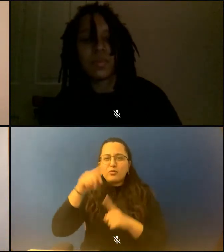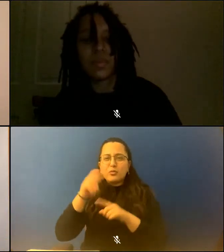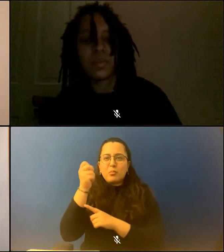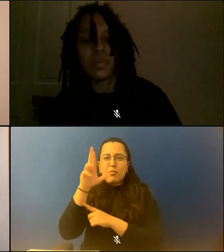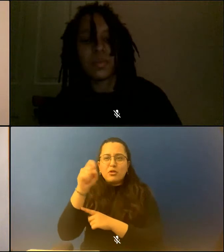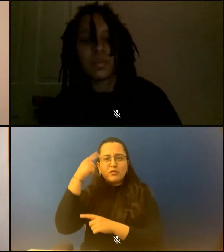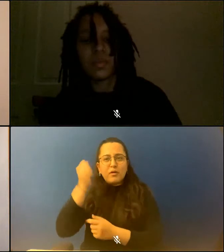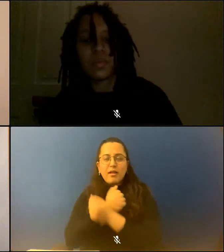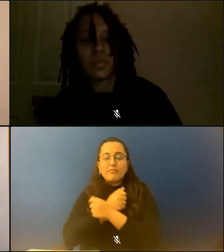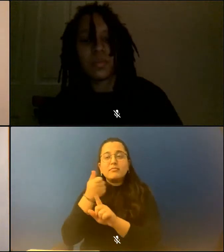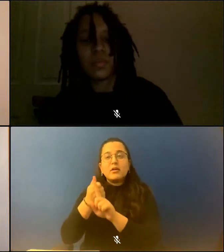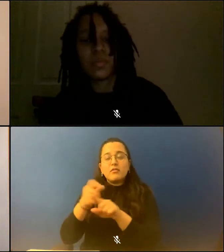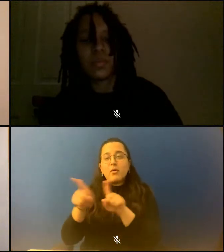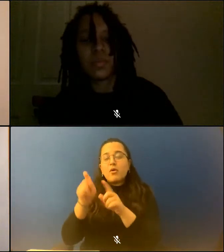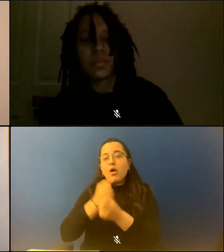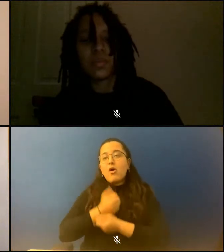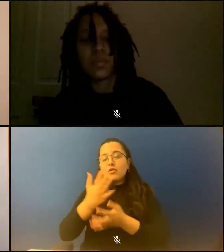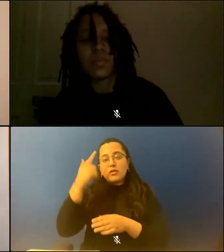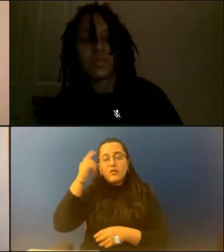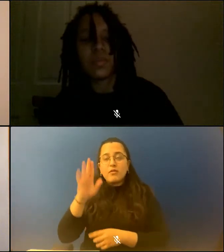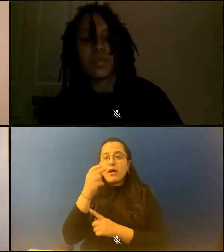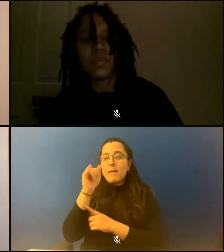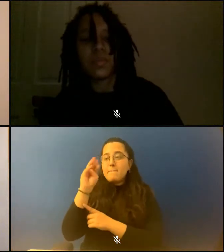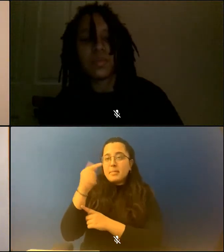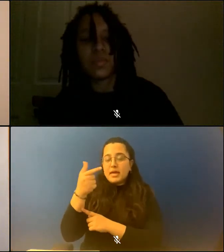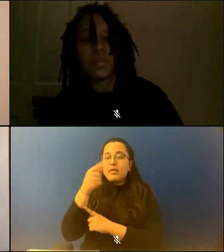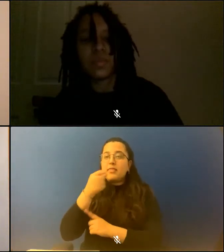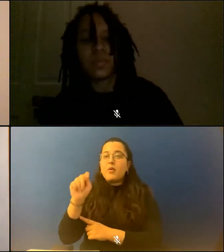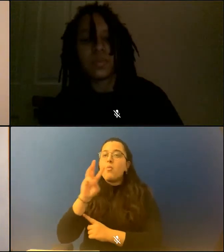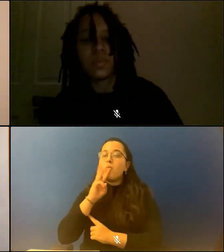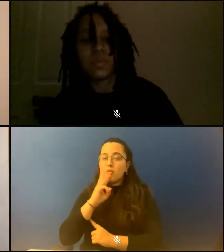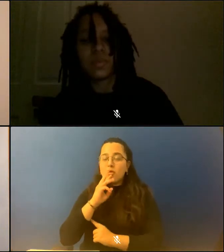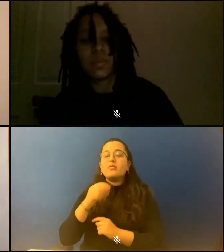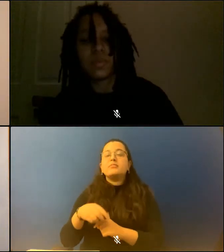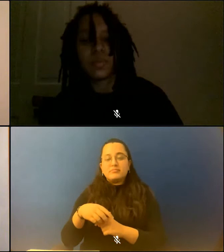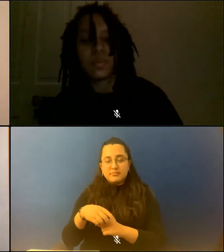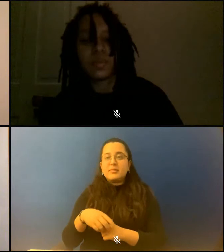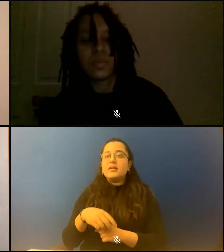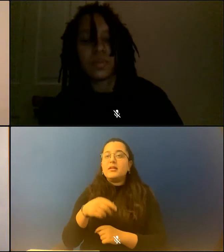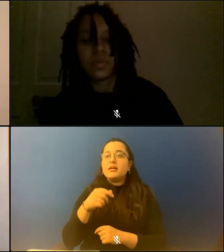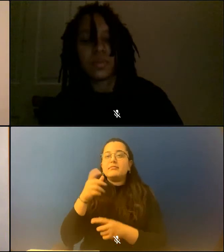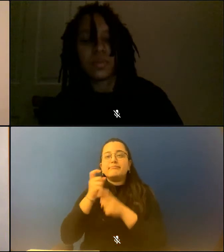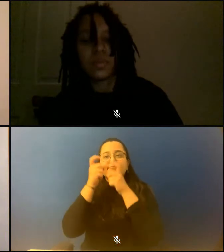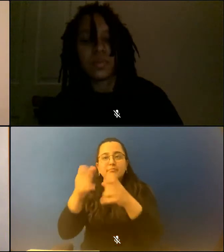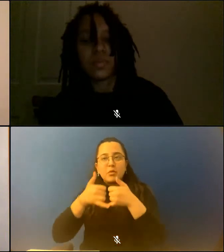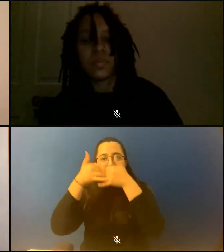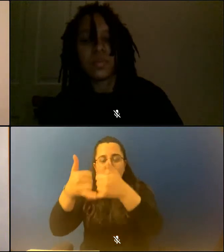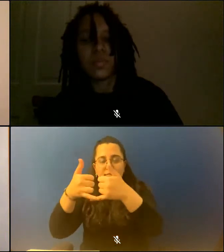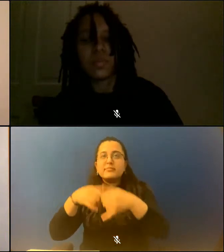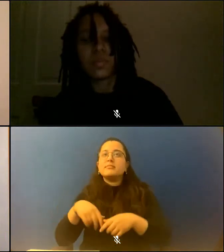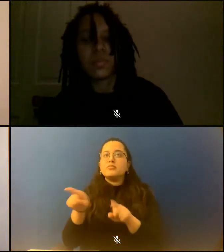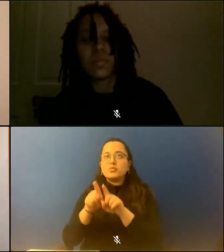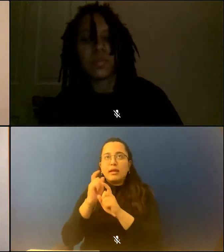the author of Hemming the Water, also from 4-Way Books, which received the Kate Tufts Discovery Award. She